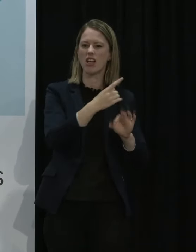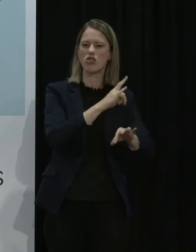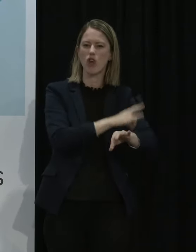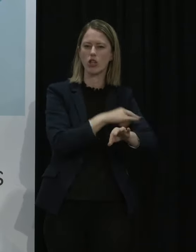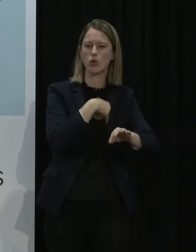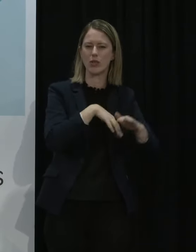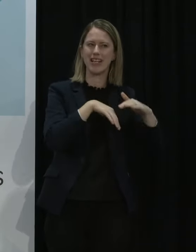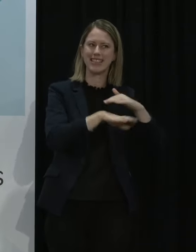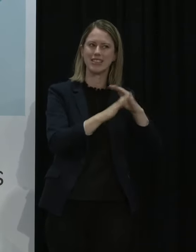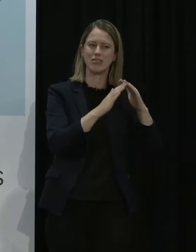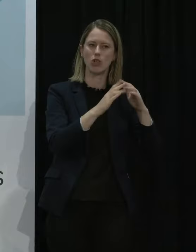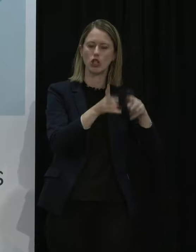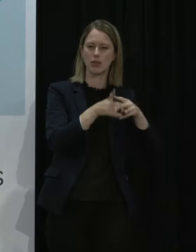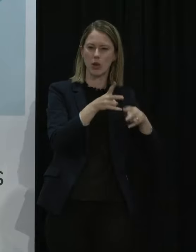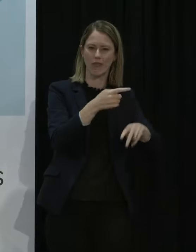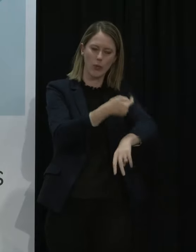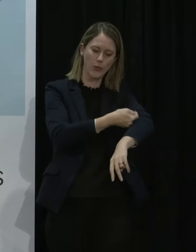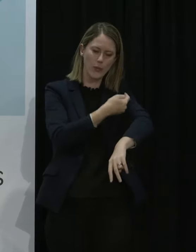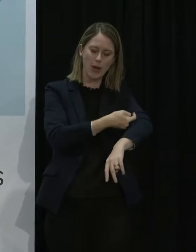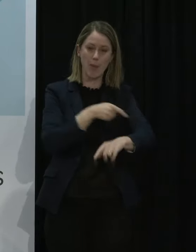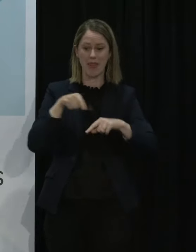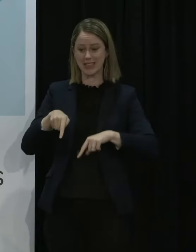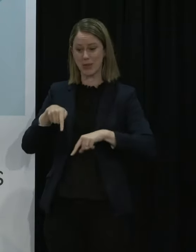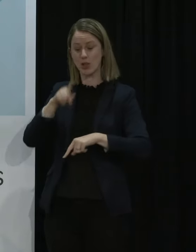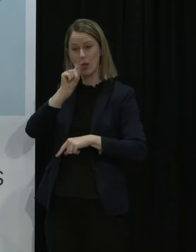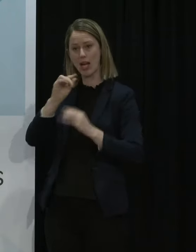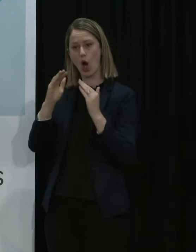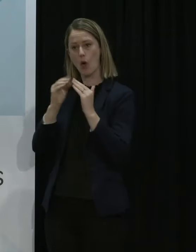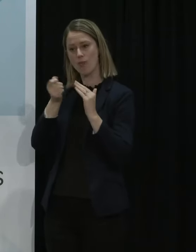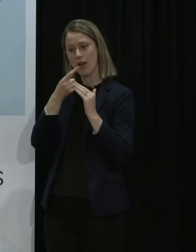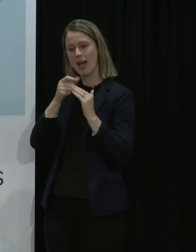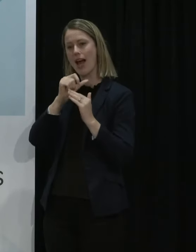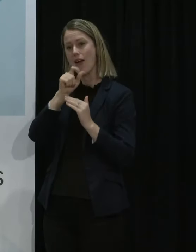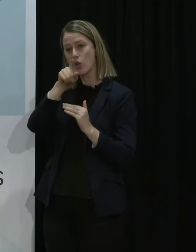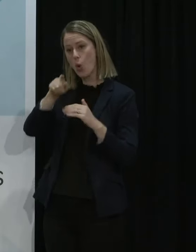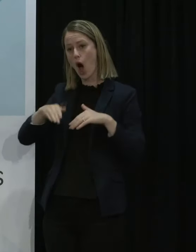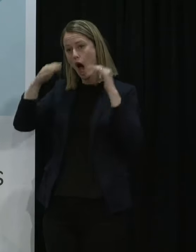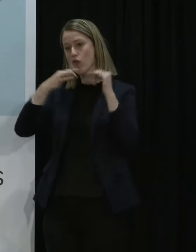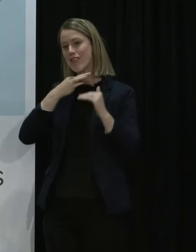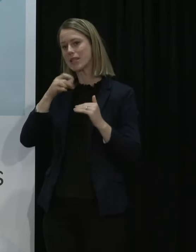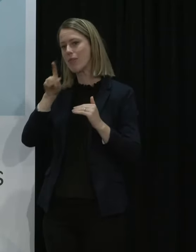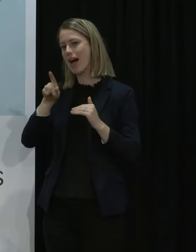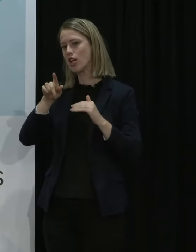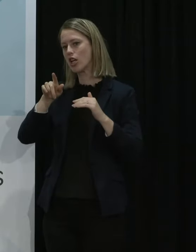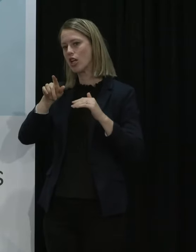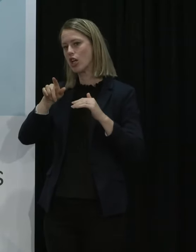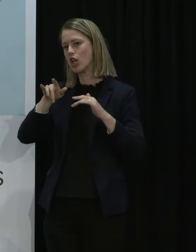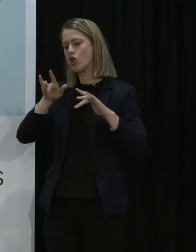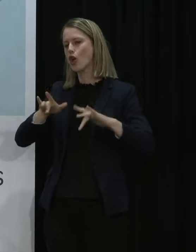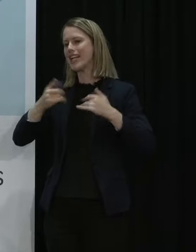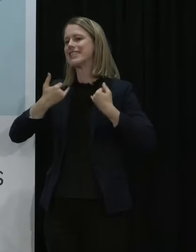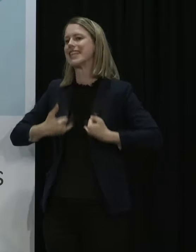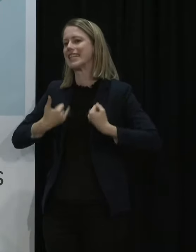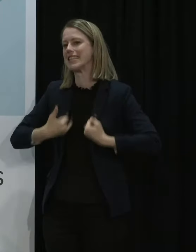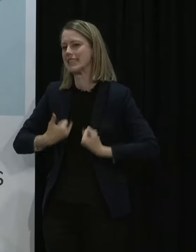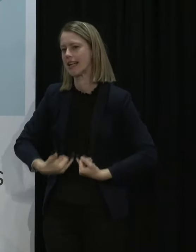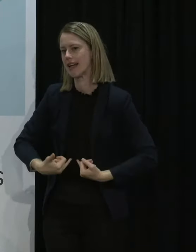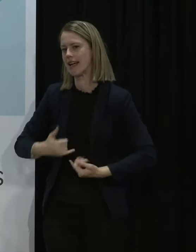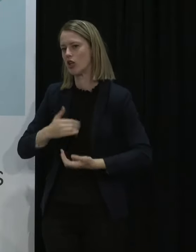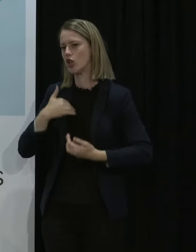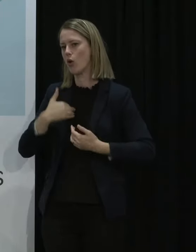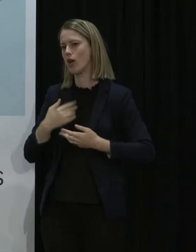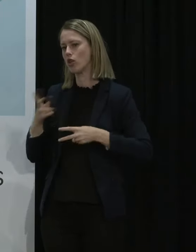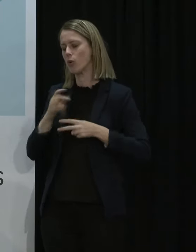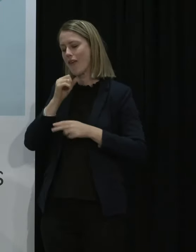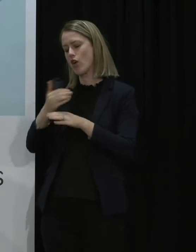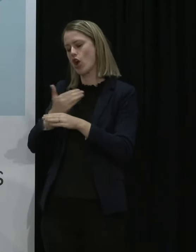and it's particularly useful for people who are at high risk but are not requiring hospitalisation and especially if it's